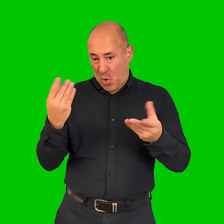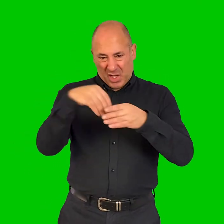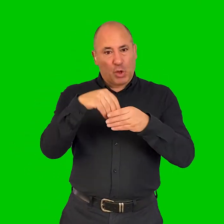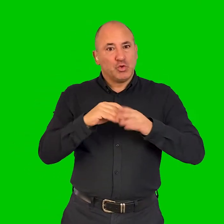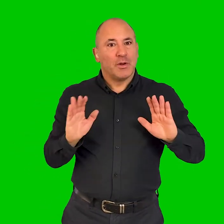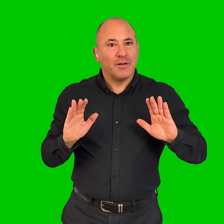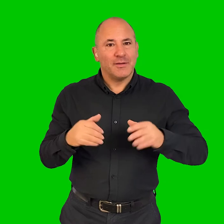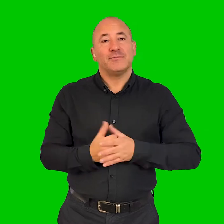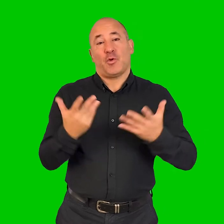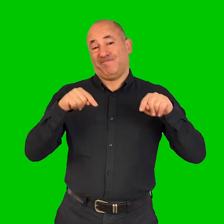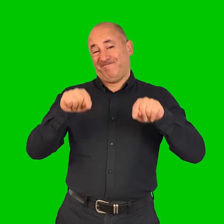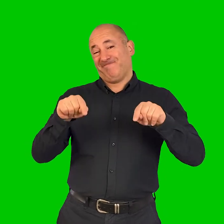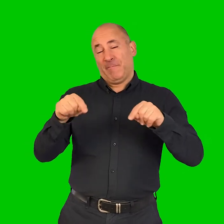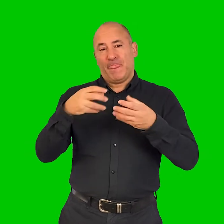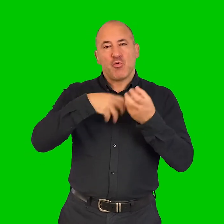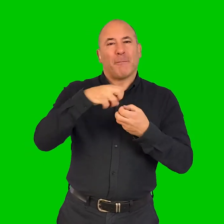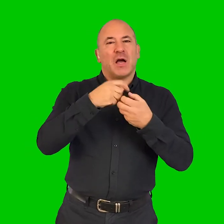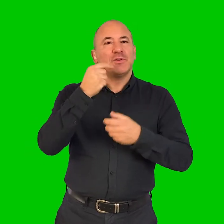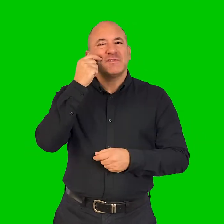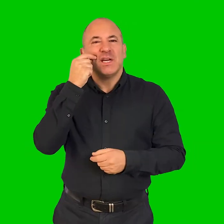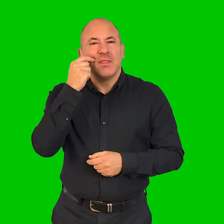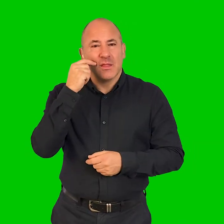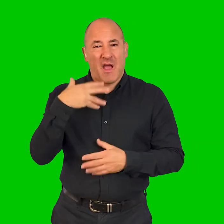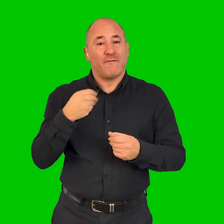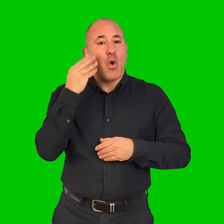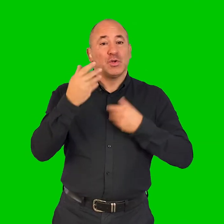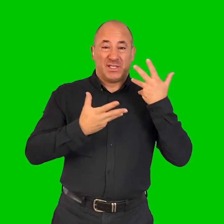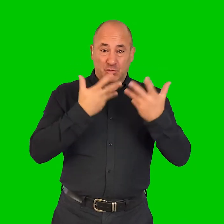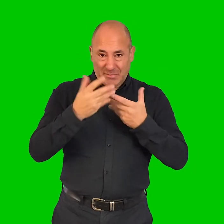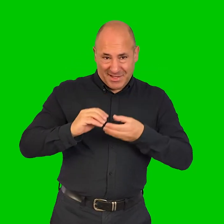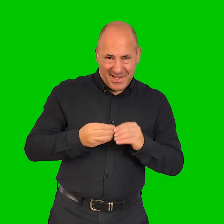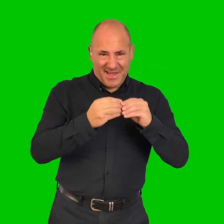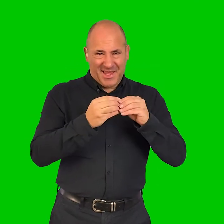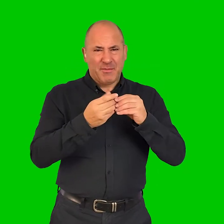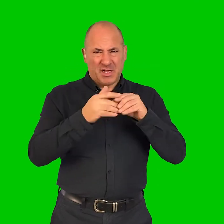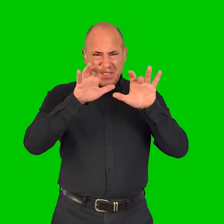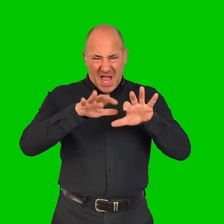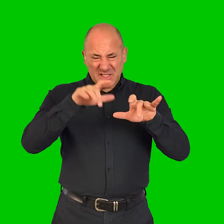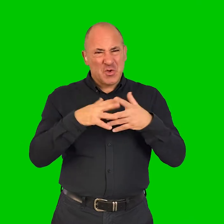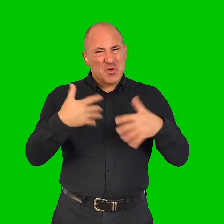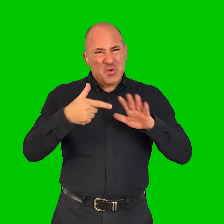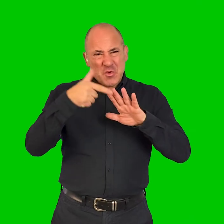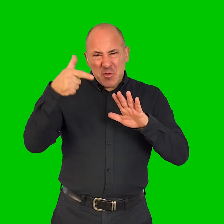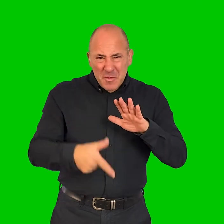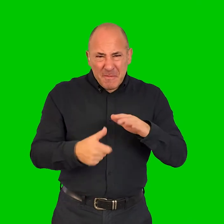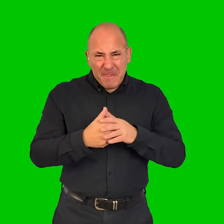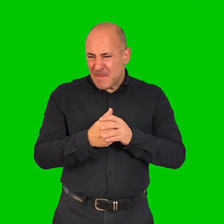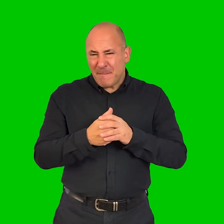And so, for Complexity of Skin, we did have an audio description created, but the text in the film is so heavy.